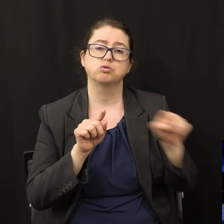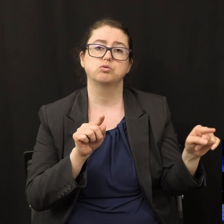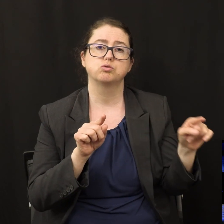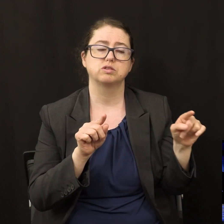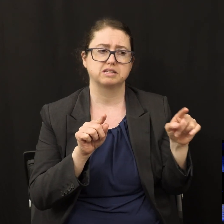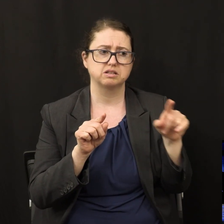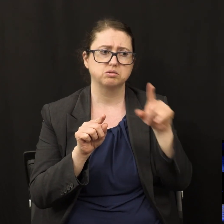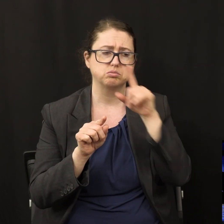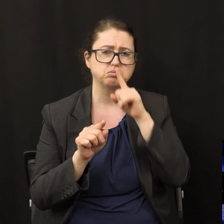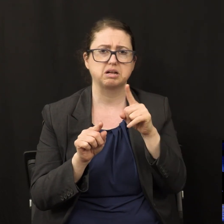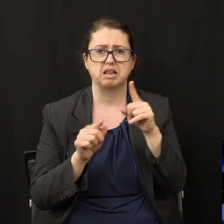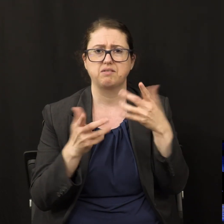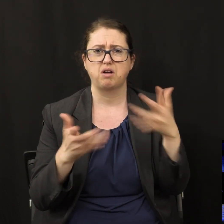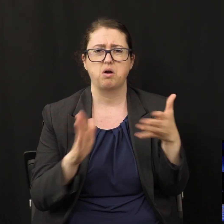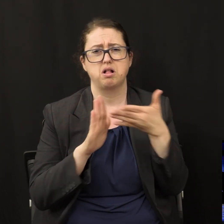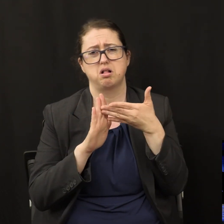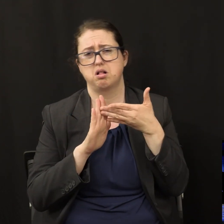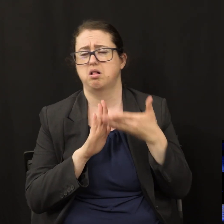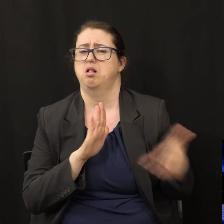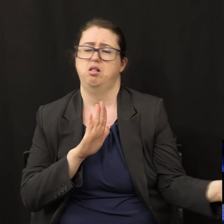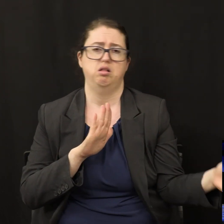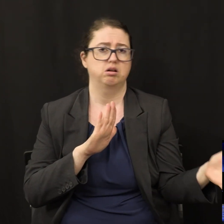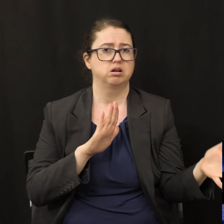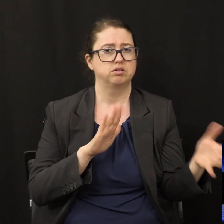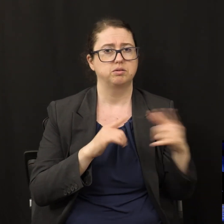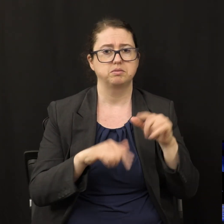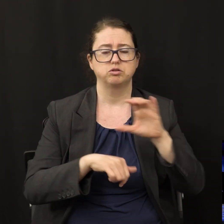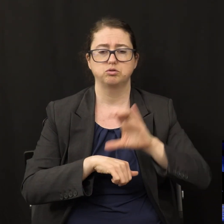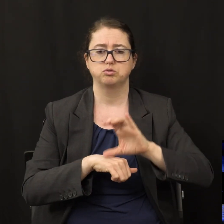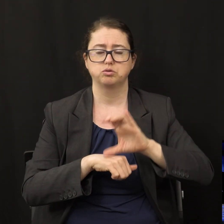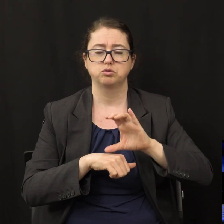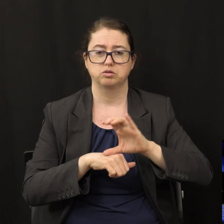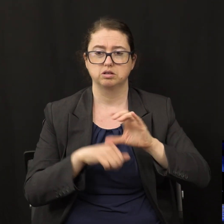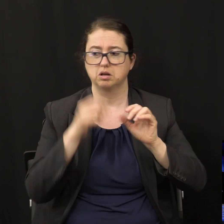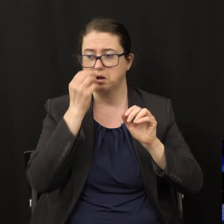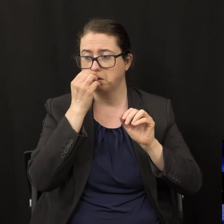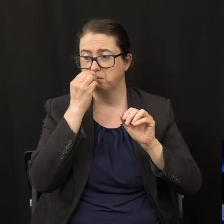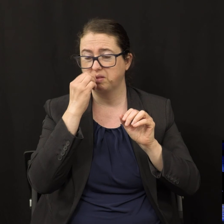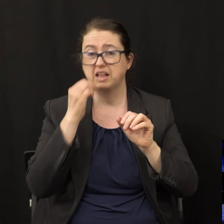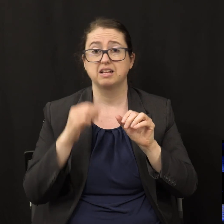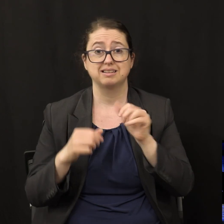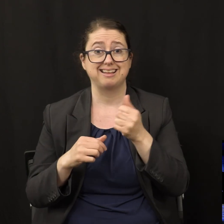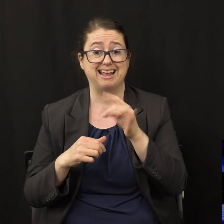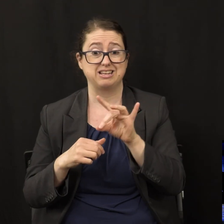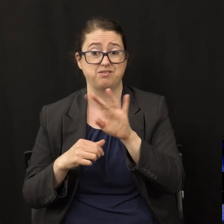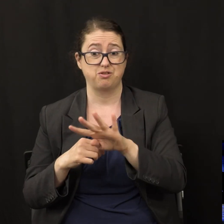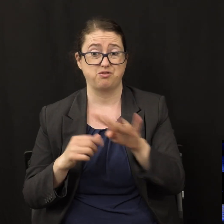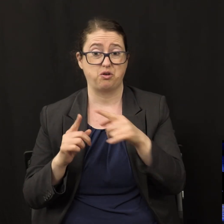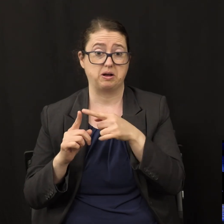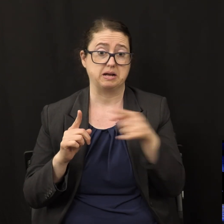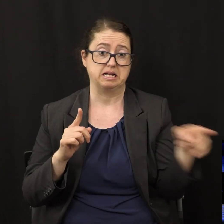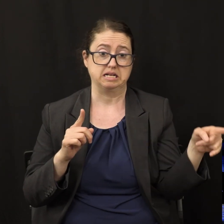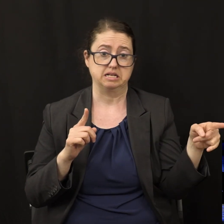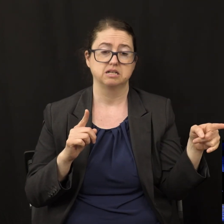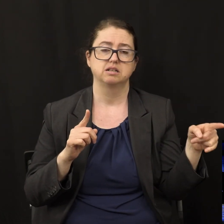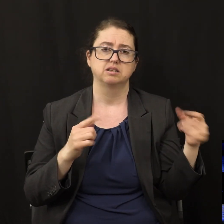degenerated greatly since this message was first preached leading up to 1844 this is this is a terrible